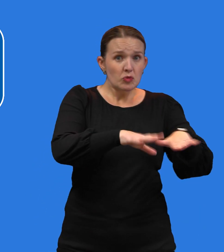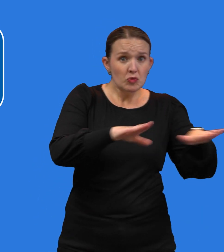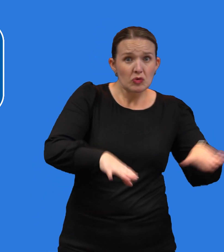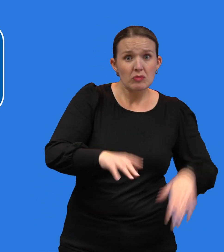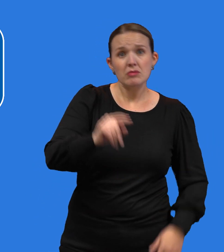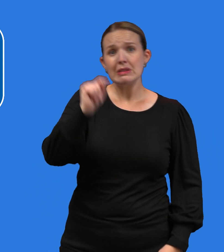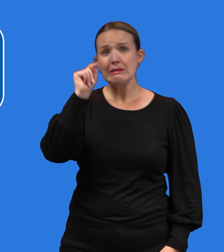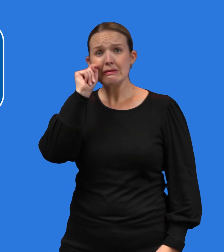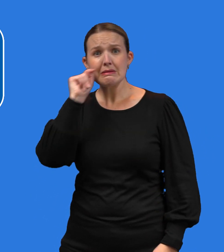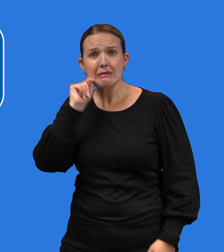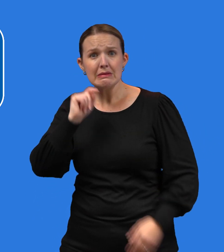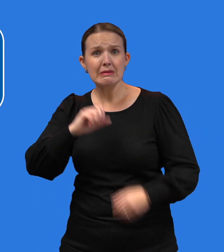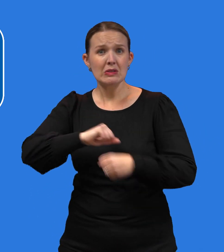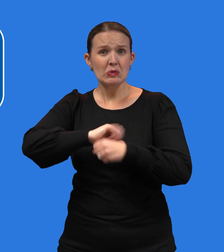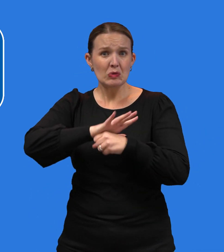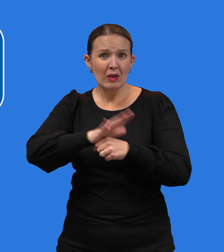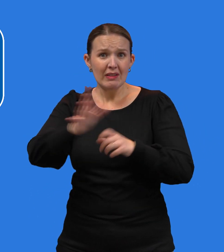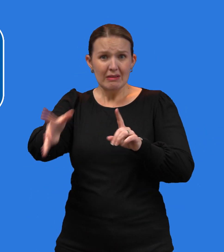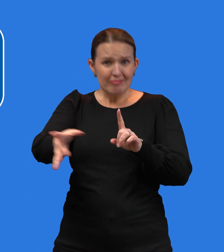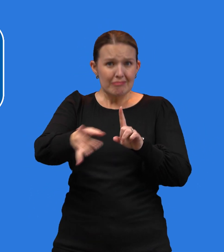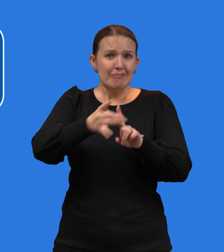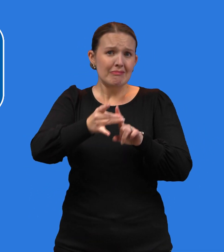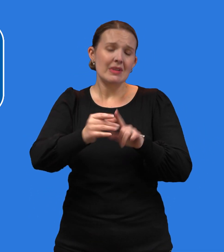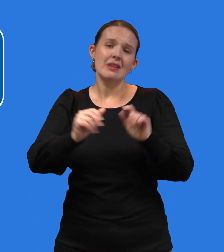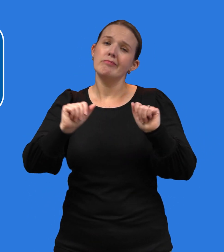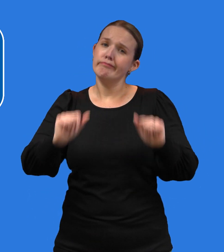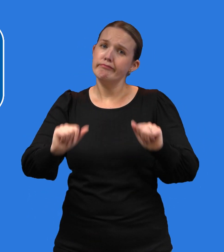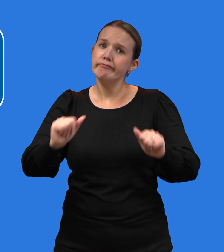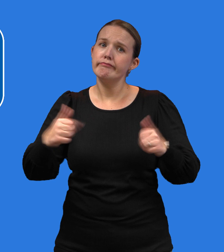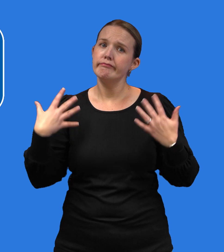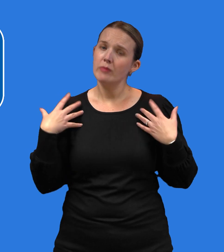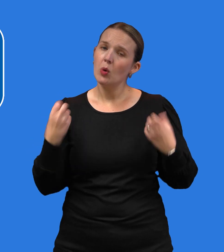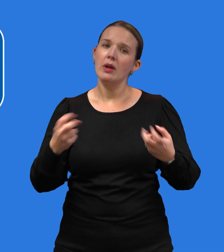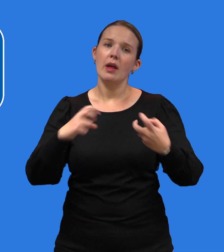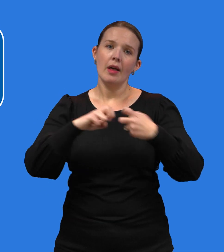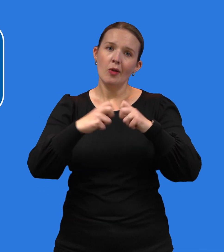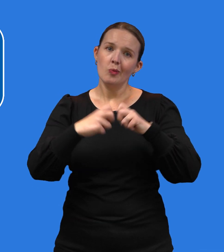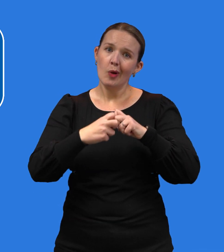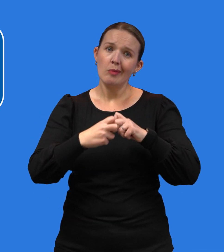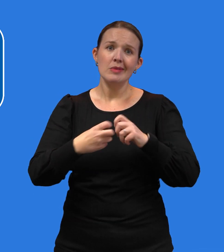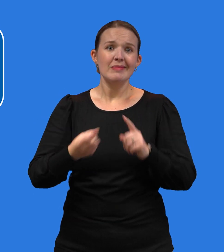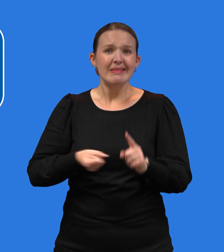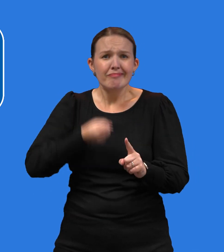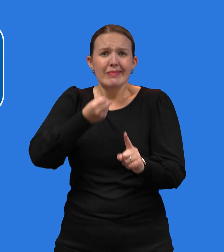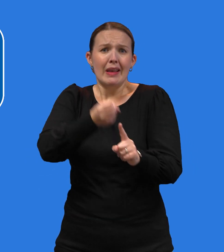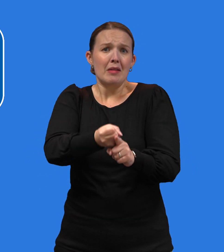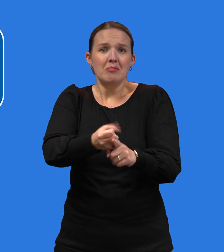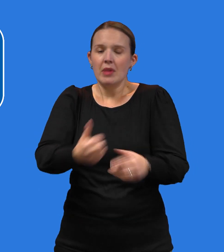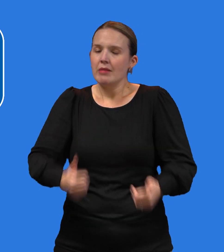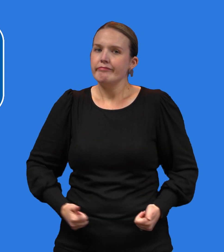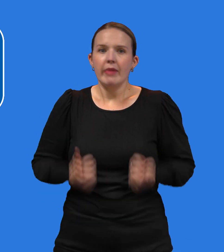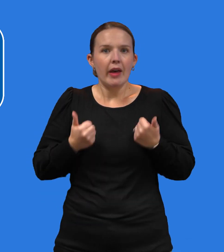Children and teens can also experience ongoing health problems after getting COVID-19,